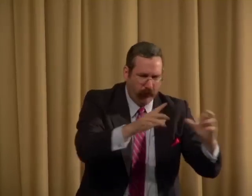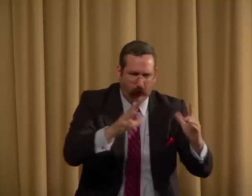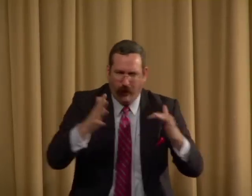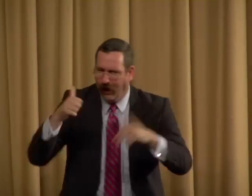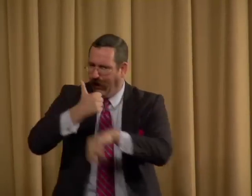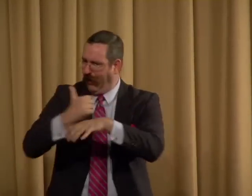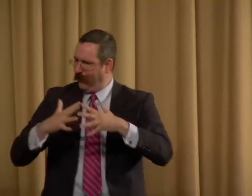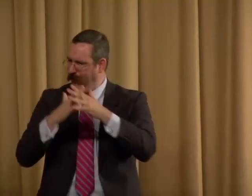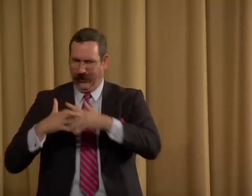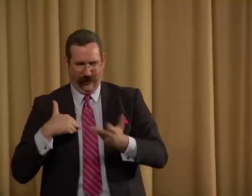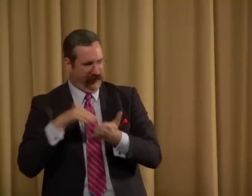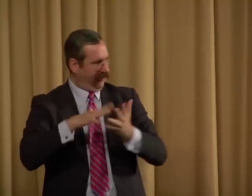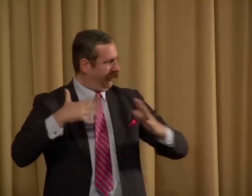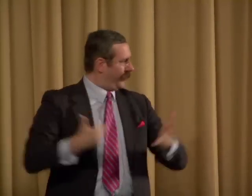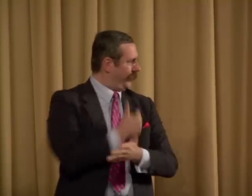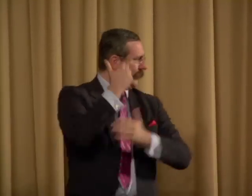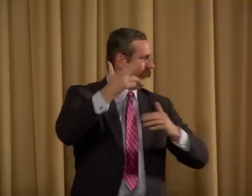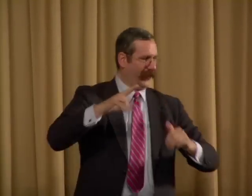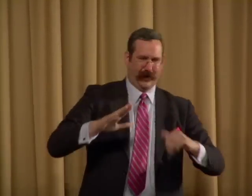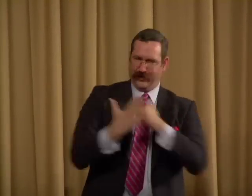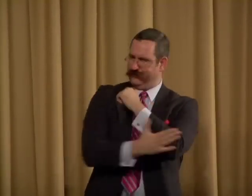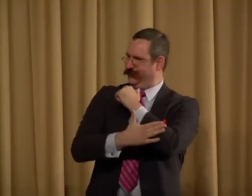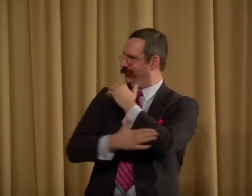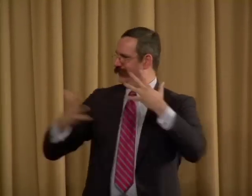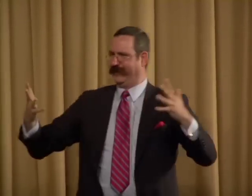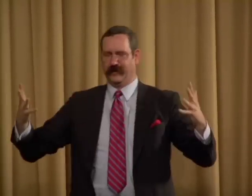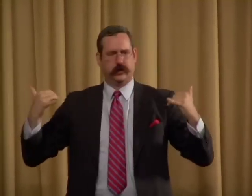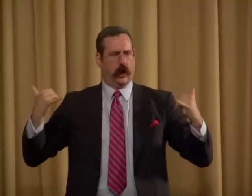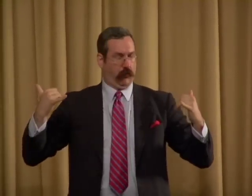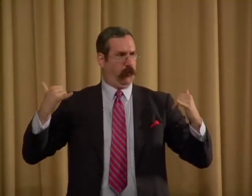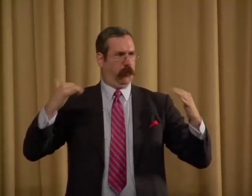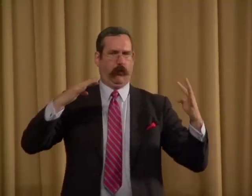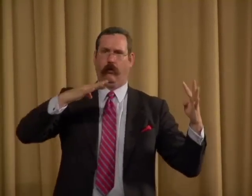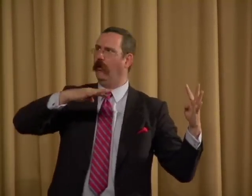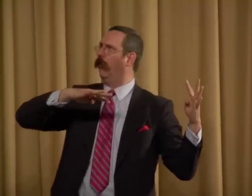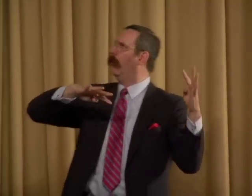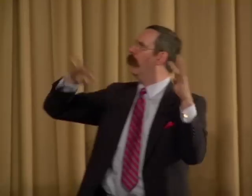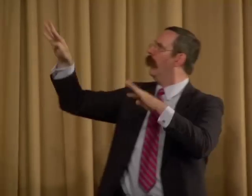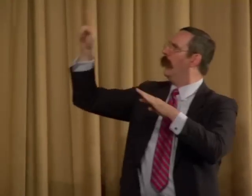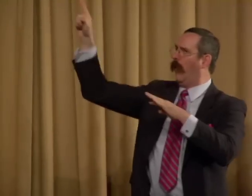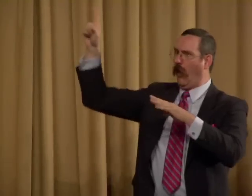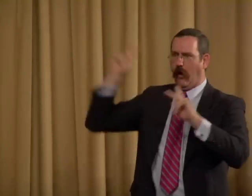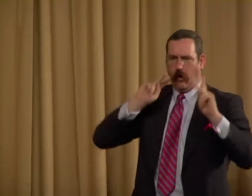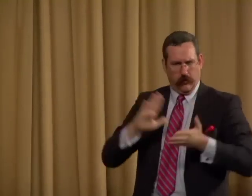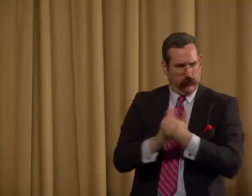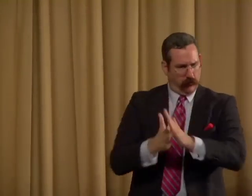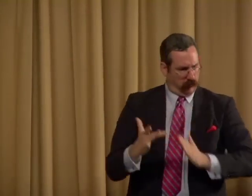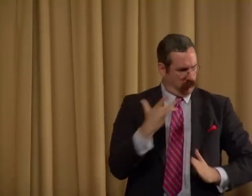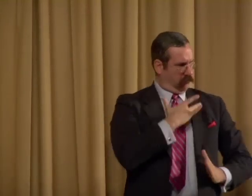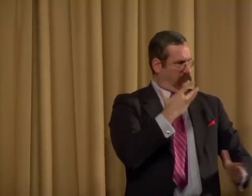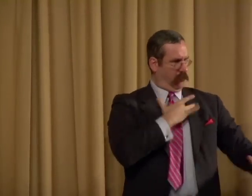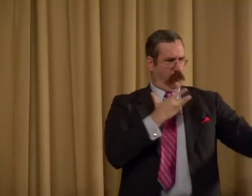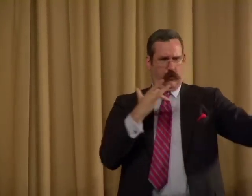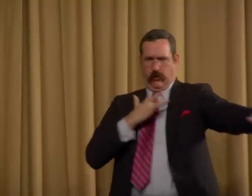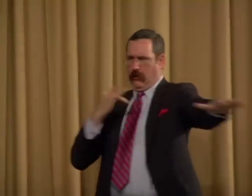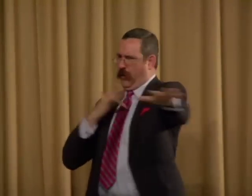focusing on the American Revolution, once America was a new country. Then they started looking toward religion,